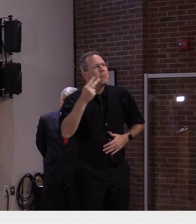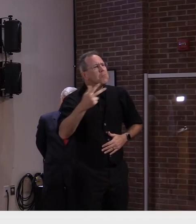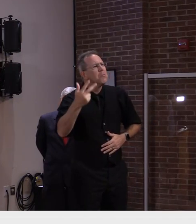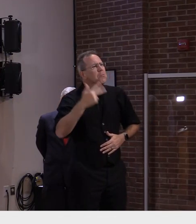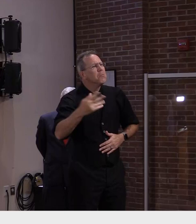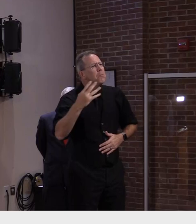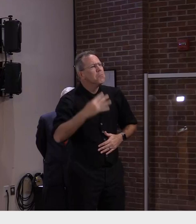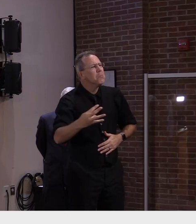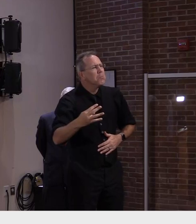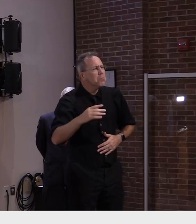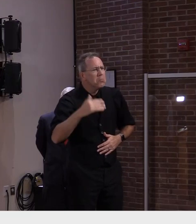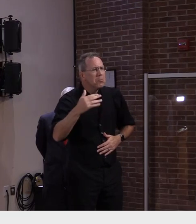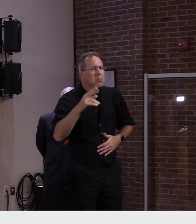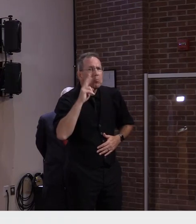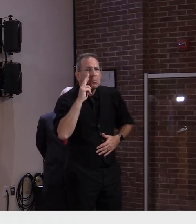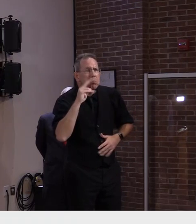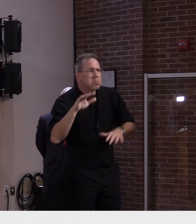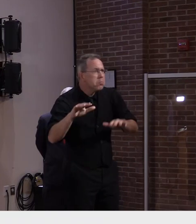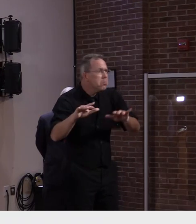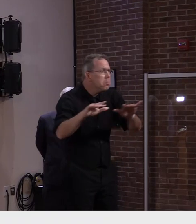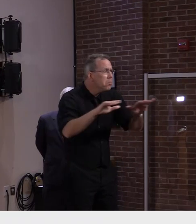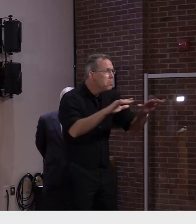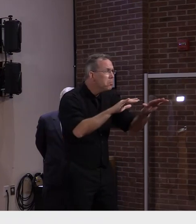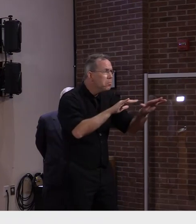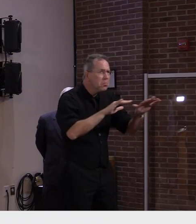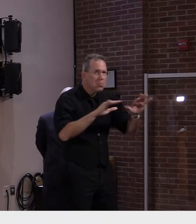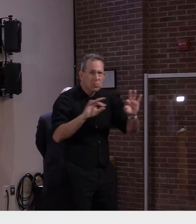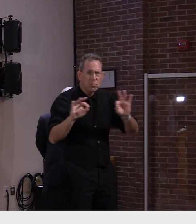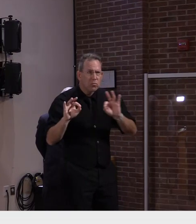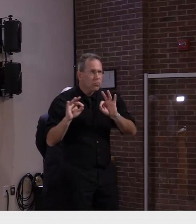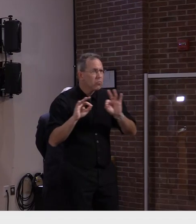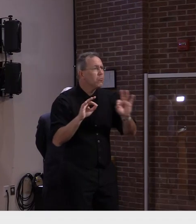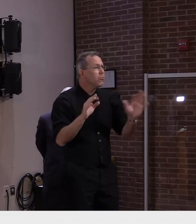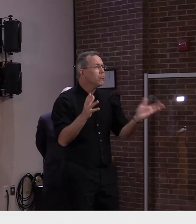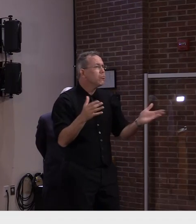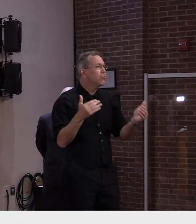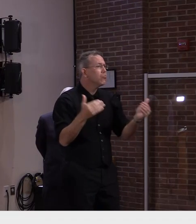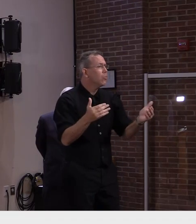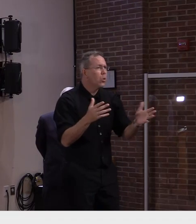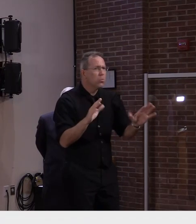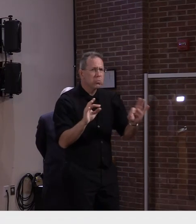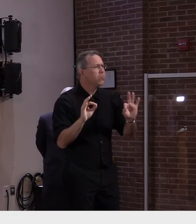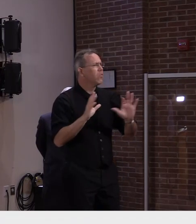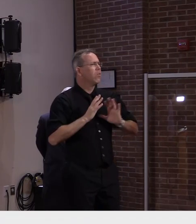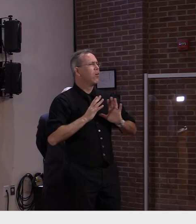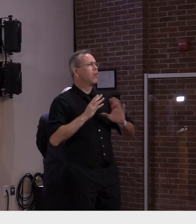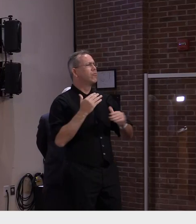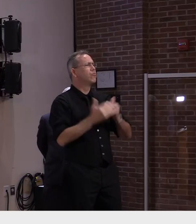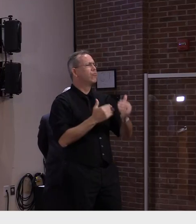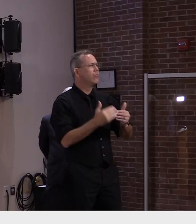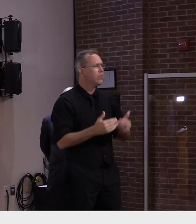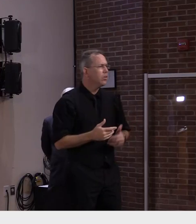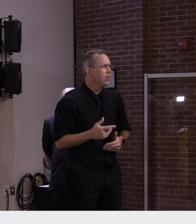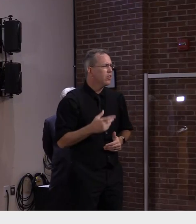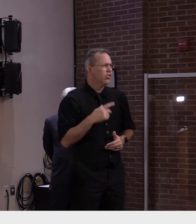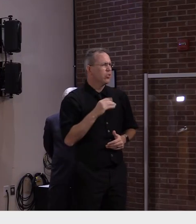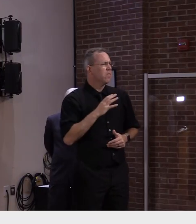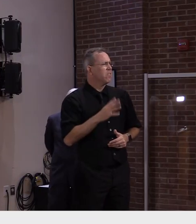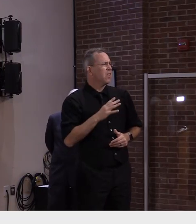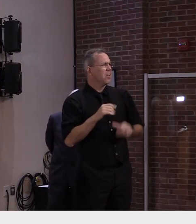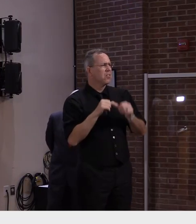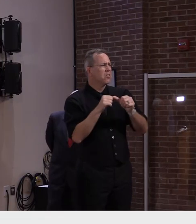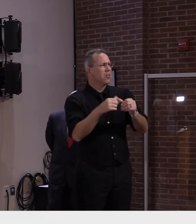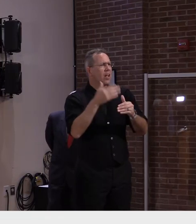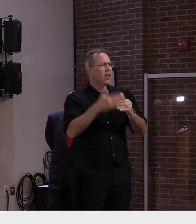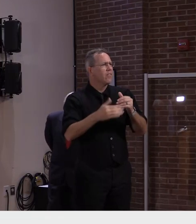I think that we could certainly go to the end of the year, which would make it a one-year